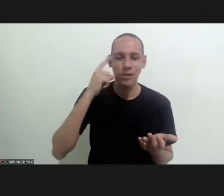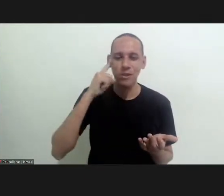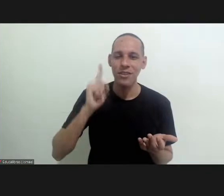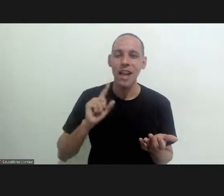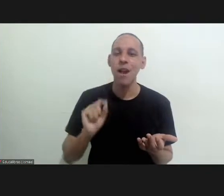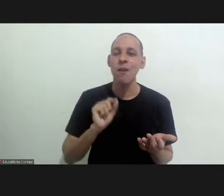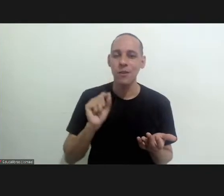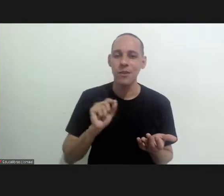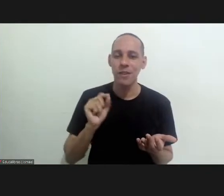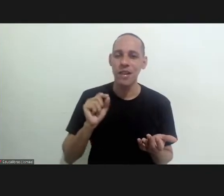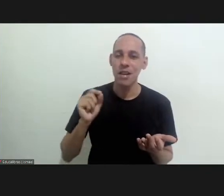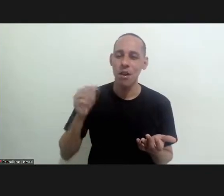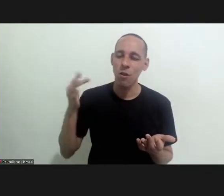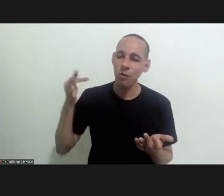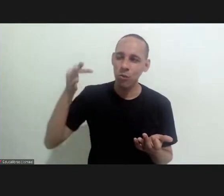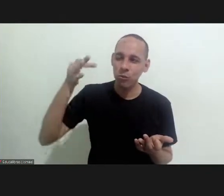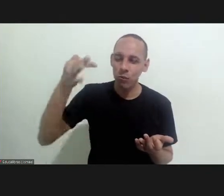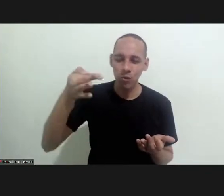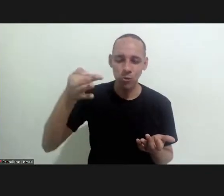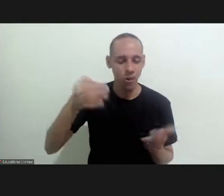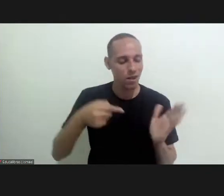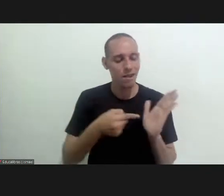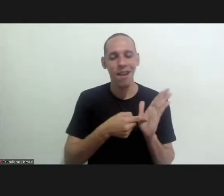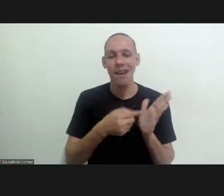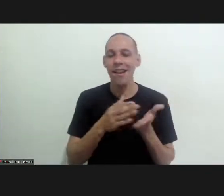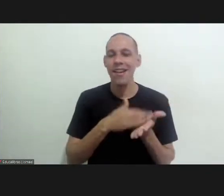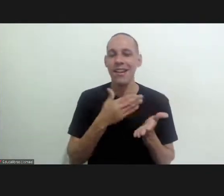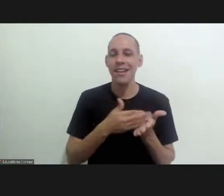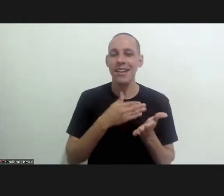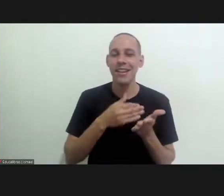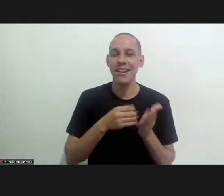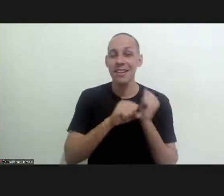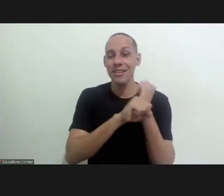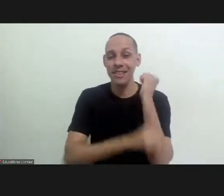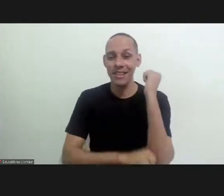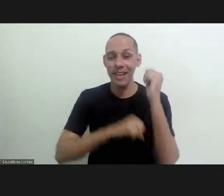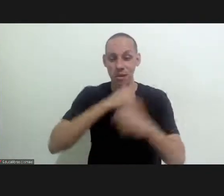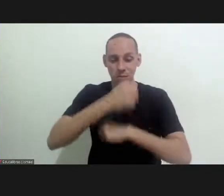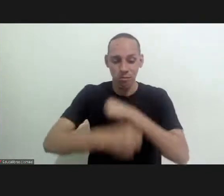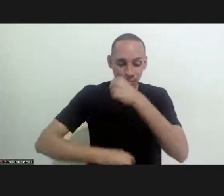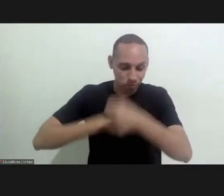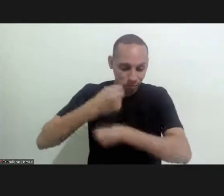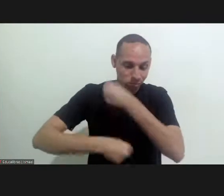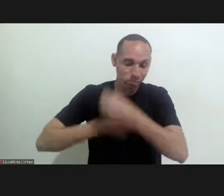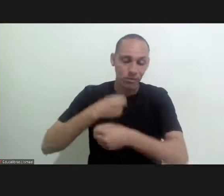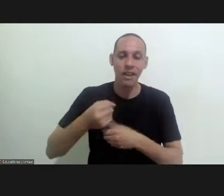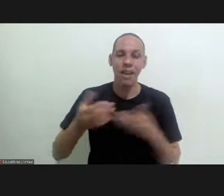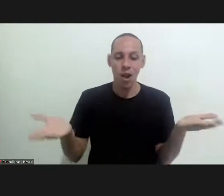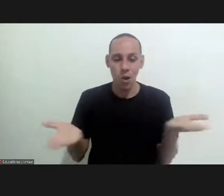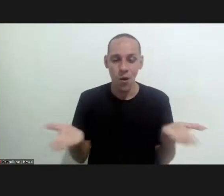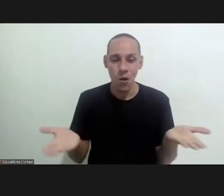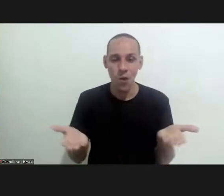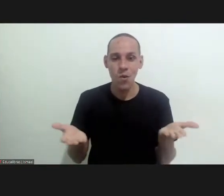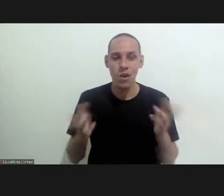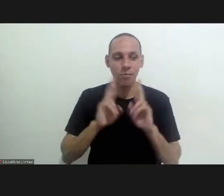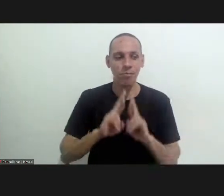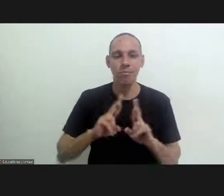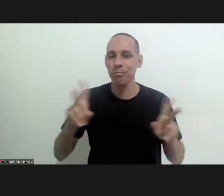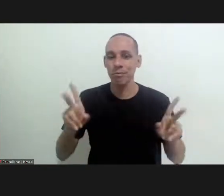name wasn't foreseen that it would be so distinct a century later but that is a reality